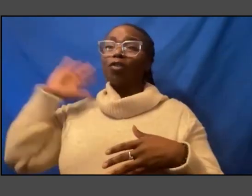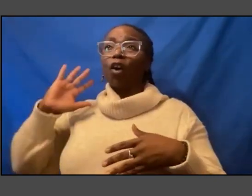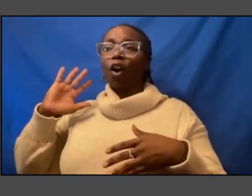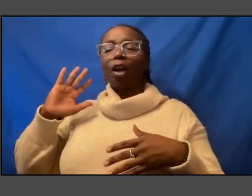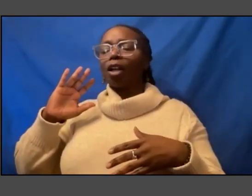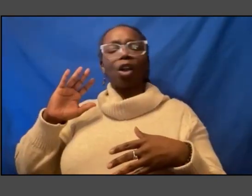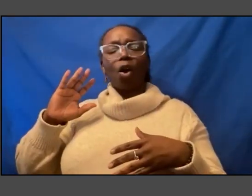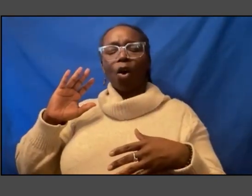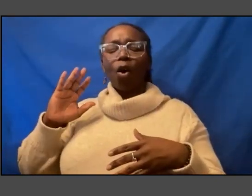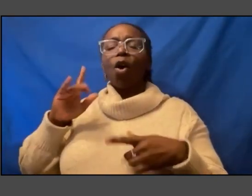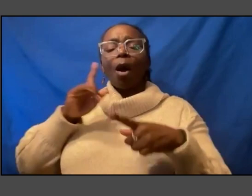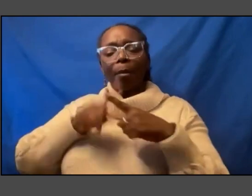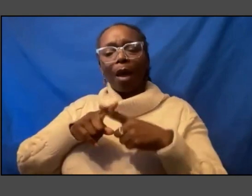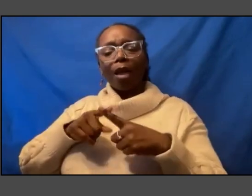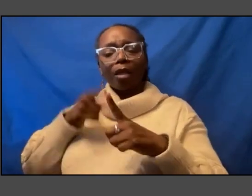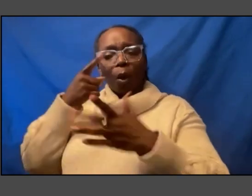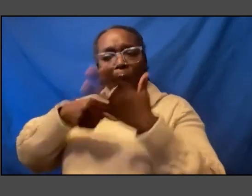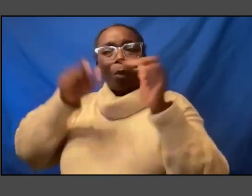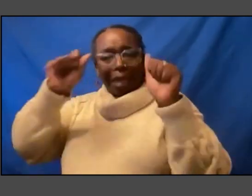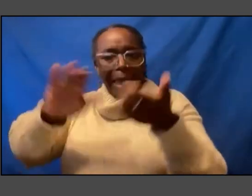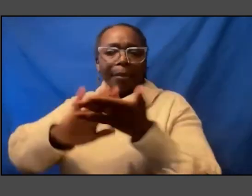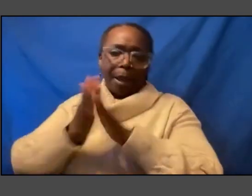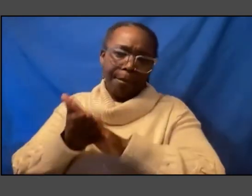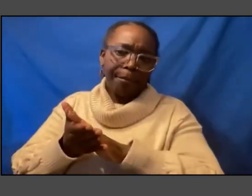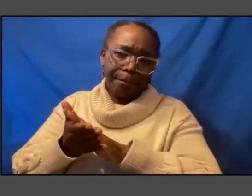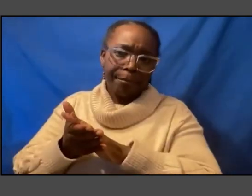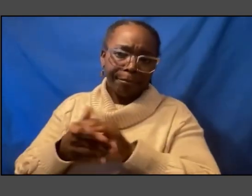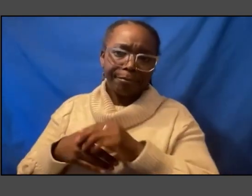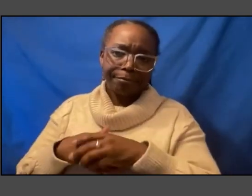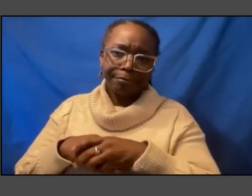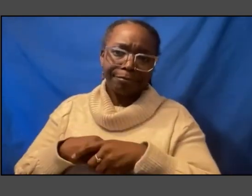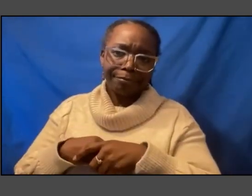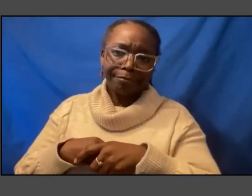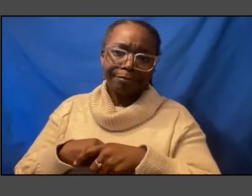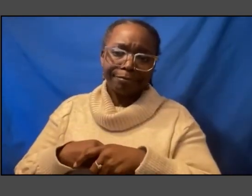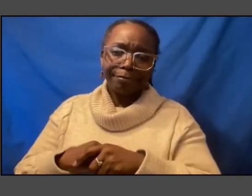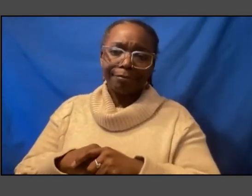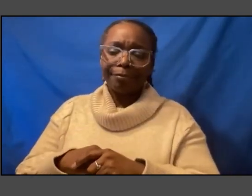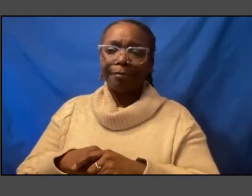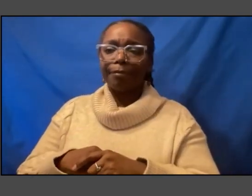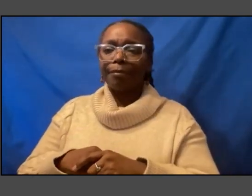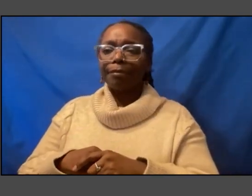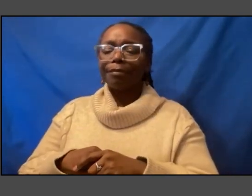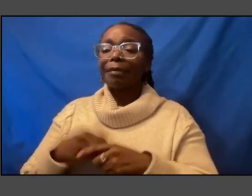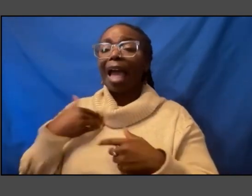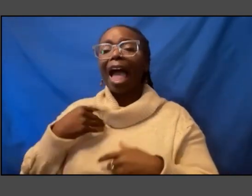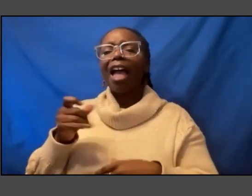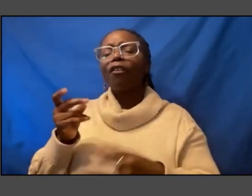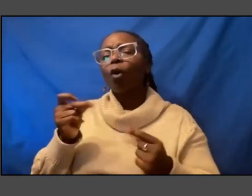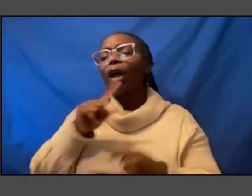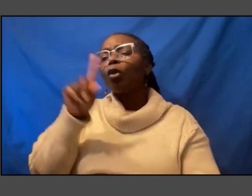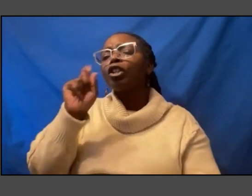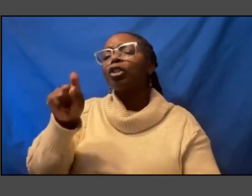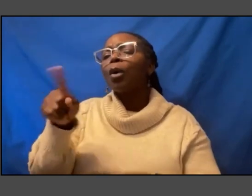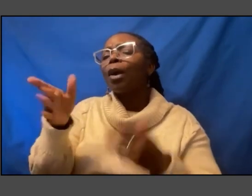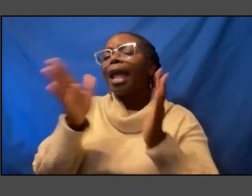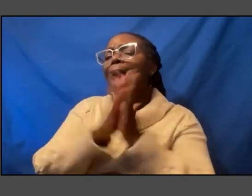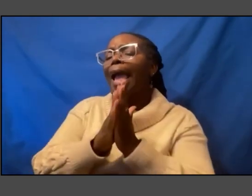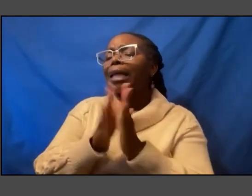what we can be i have a quick question for you that i wanted to ask you earlier and um it's